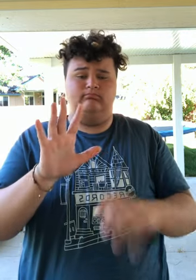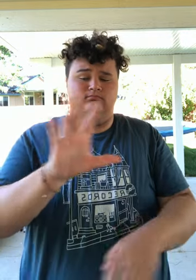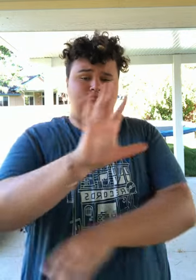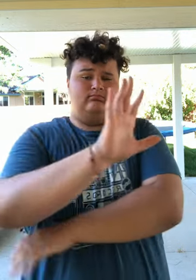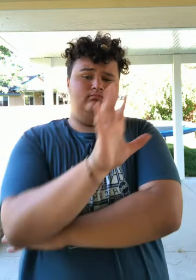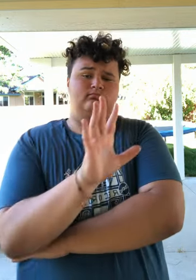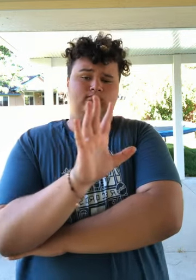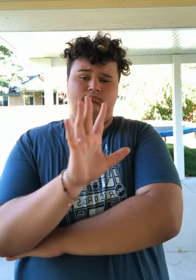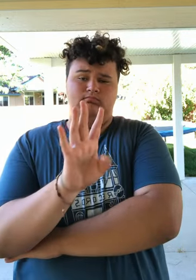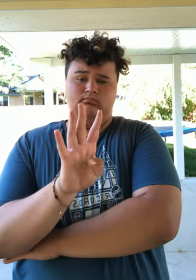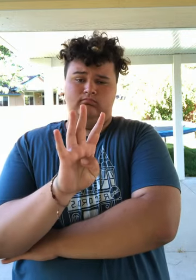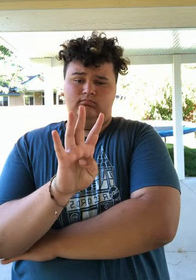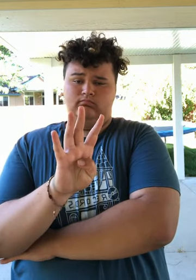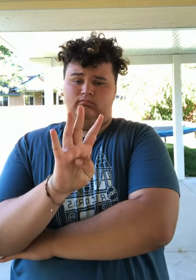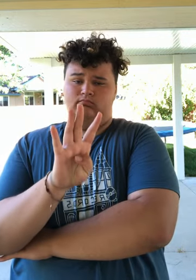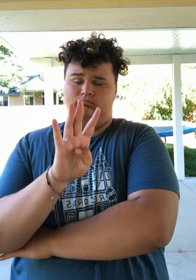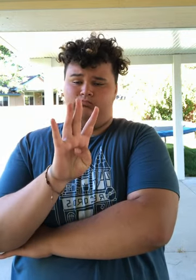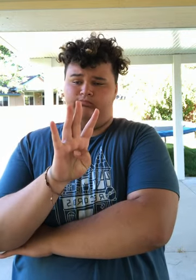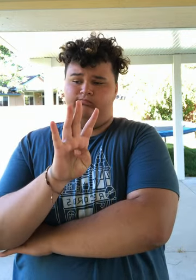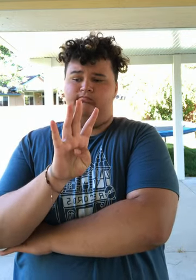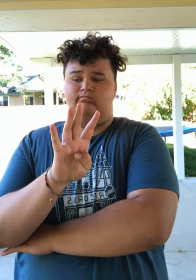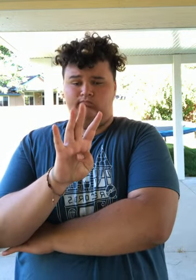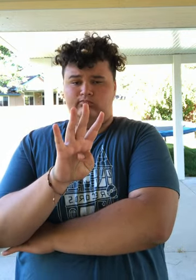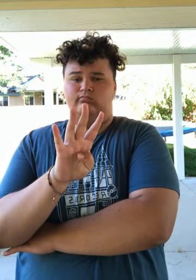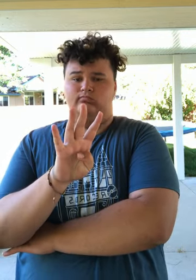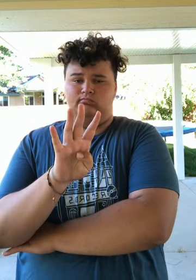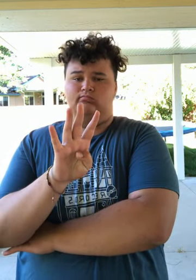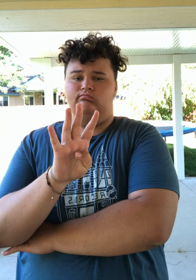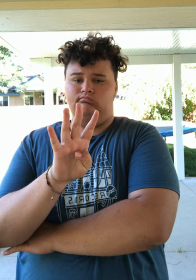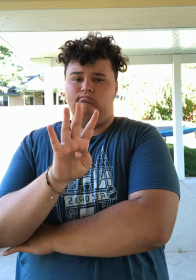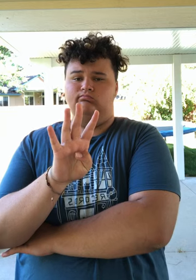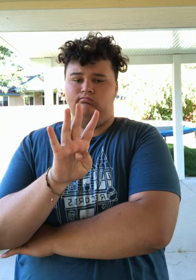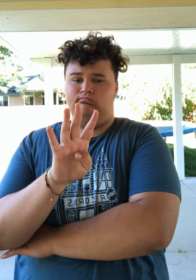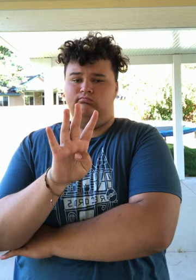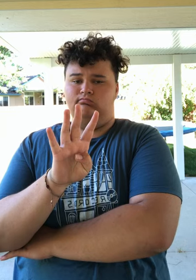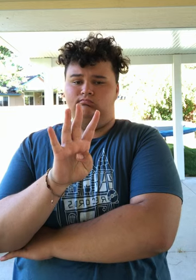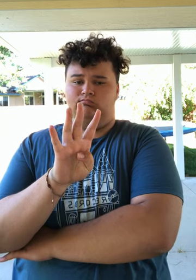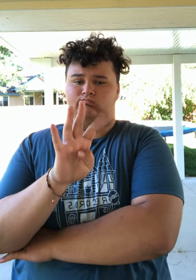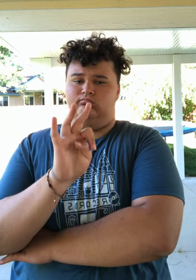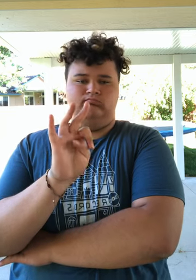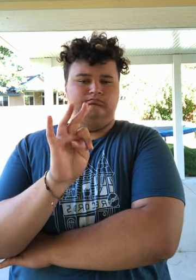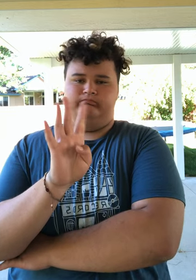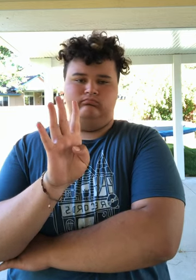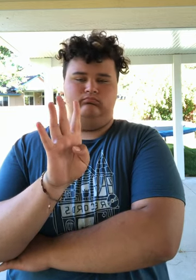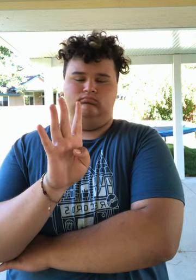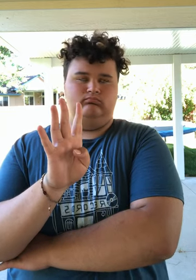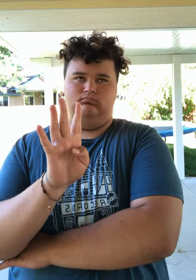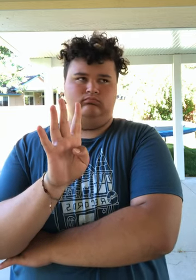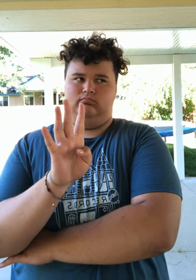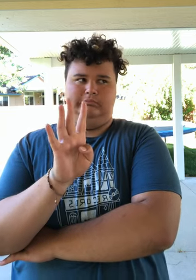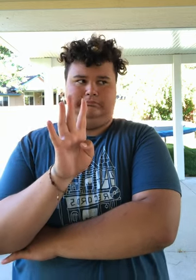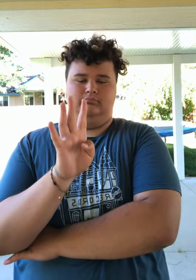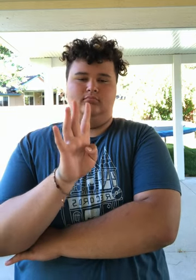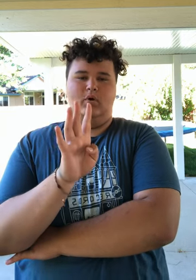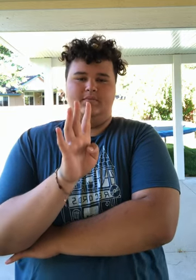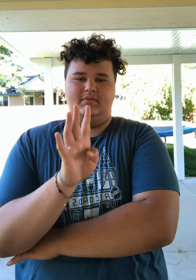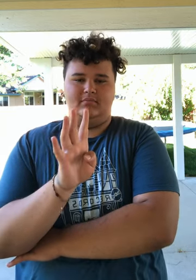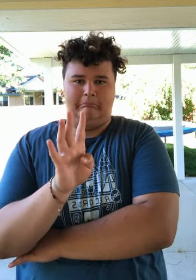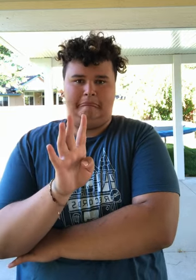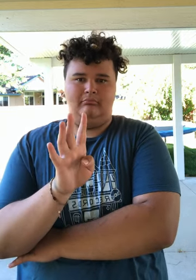long form content on YouTube Put a finger down if you have a parent that helps you make videos on YouTube Put a finger